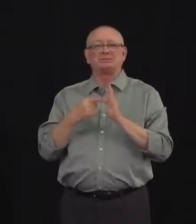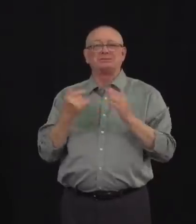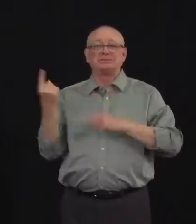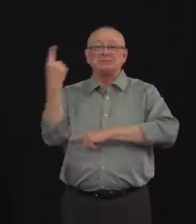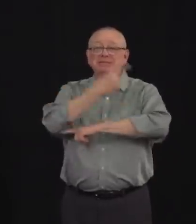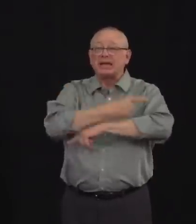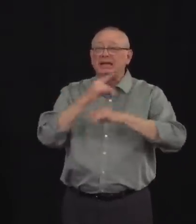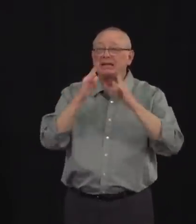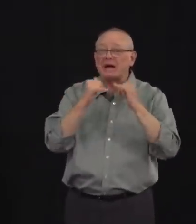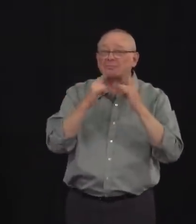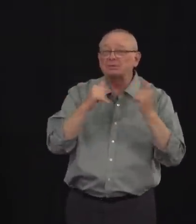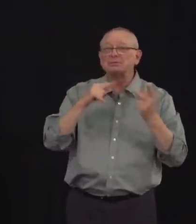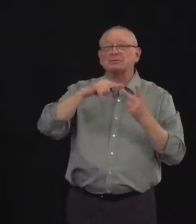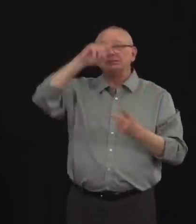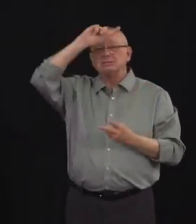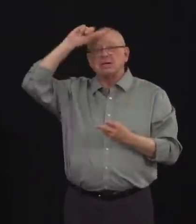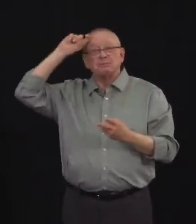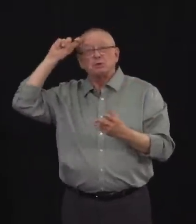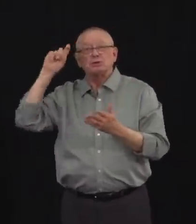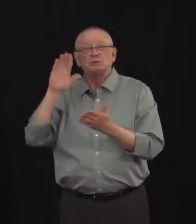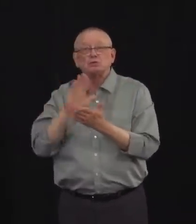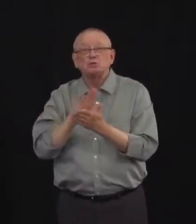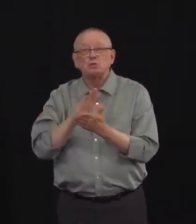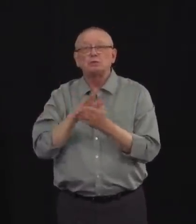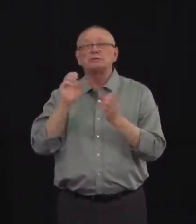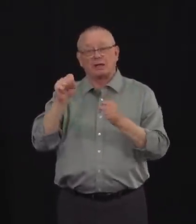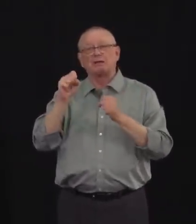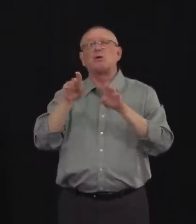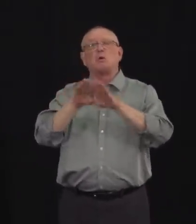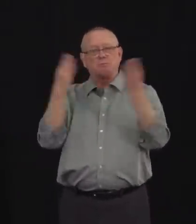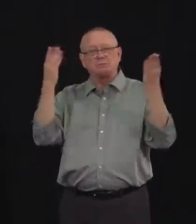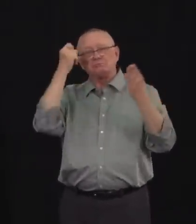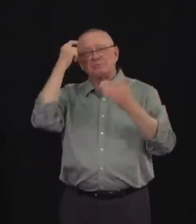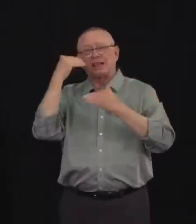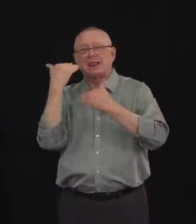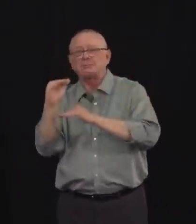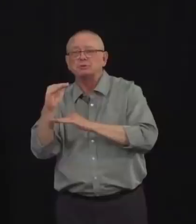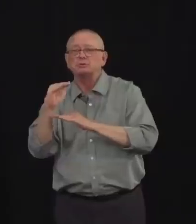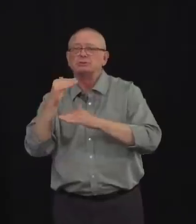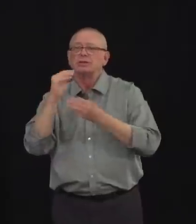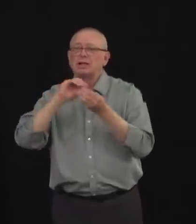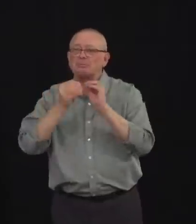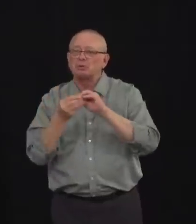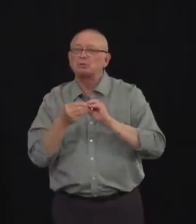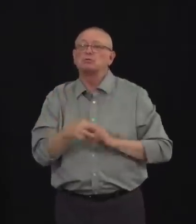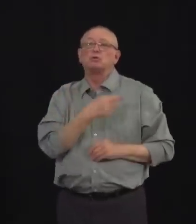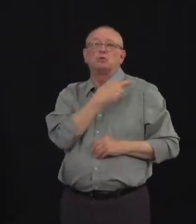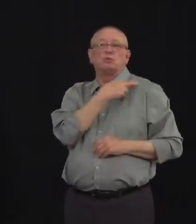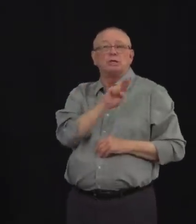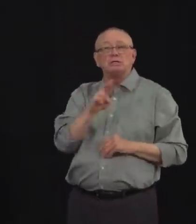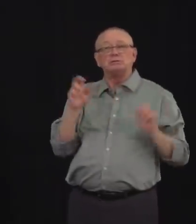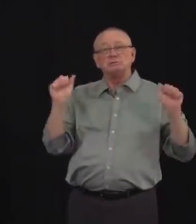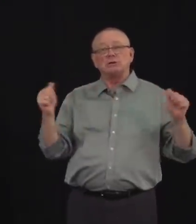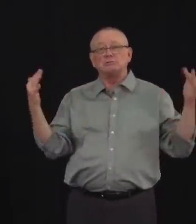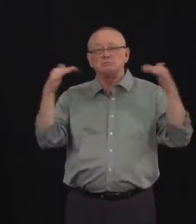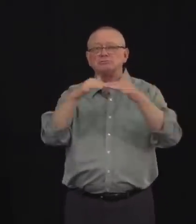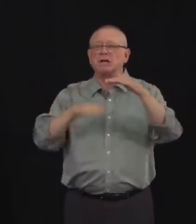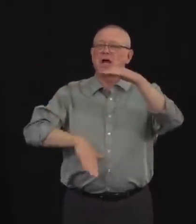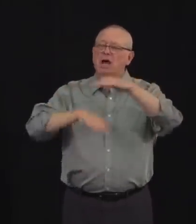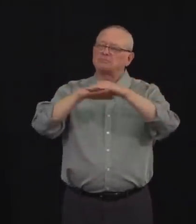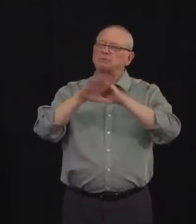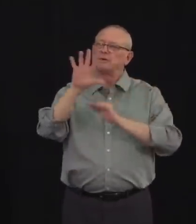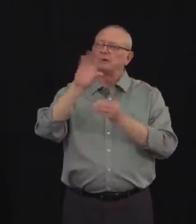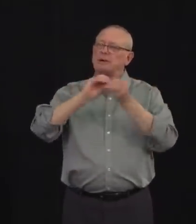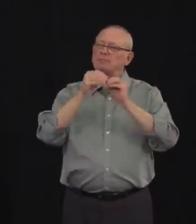places of worship may resume in-person services greater than 15 people, with precautions to limit the potential spread of infection.